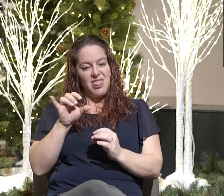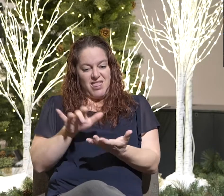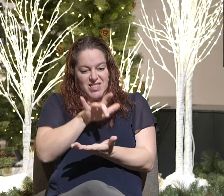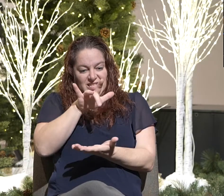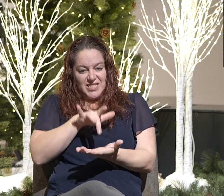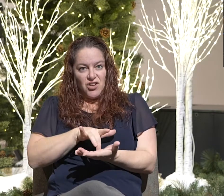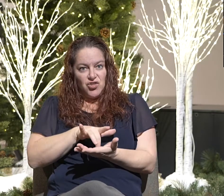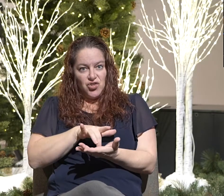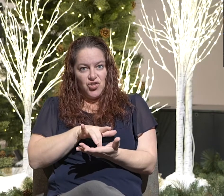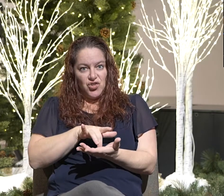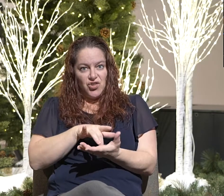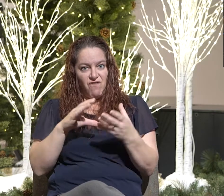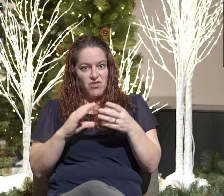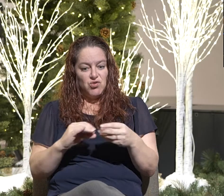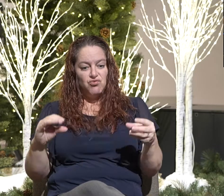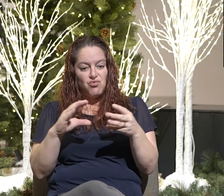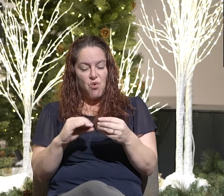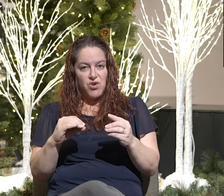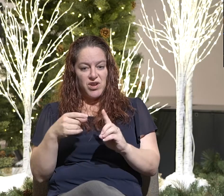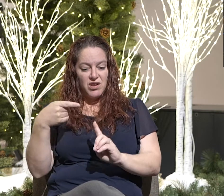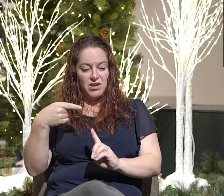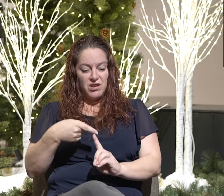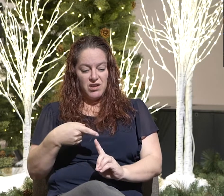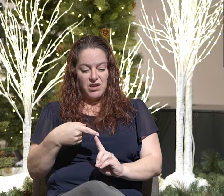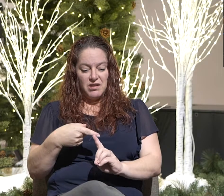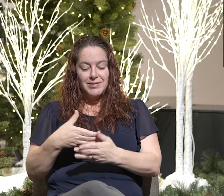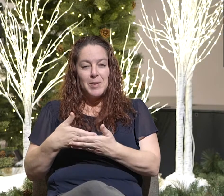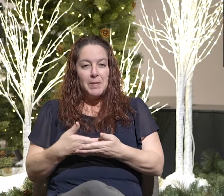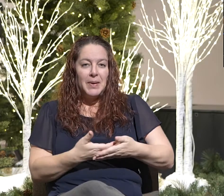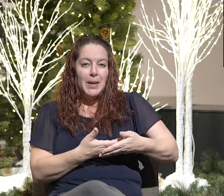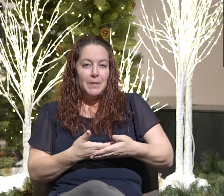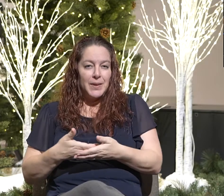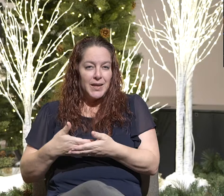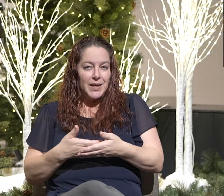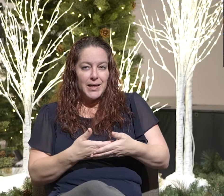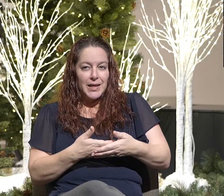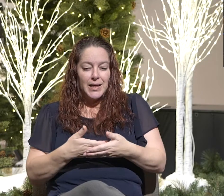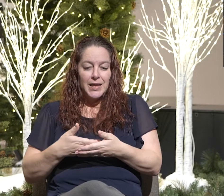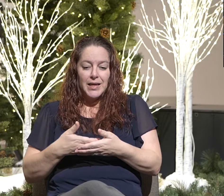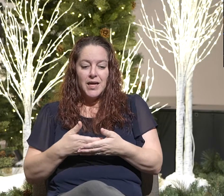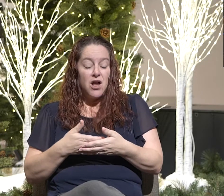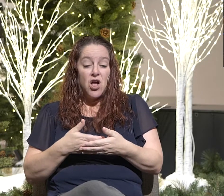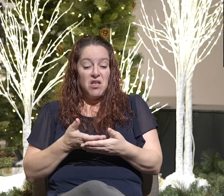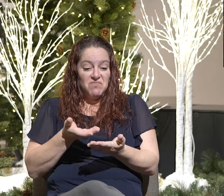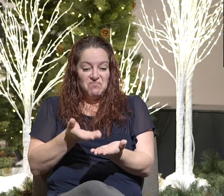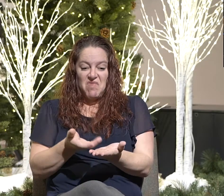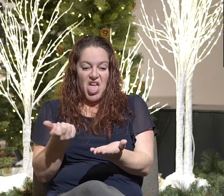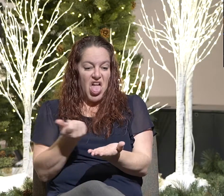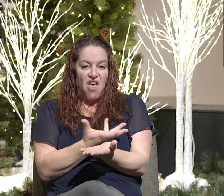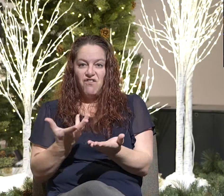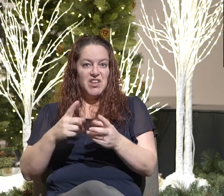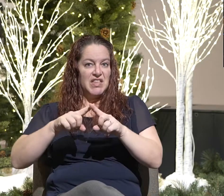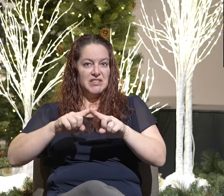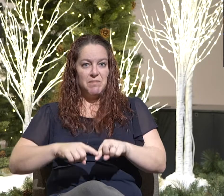of that story is a baby upon which everything would depend.